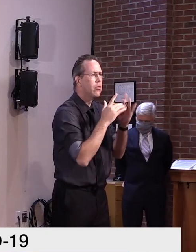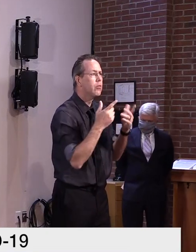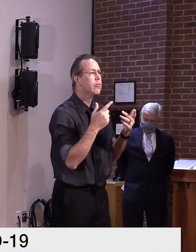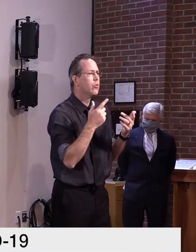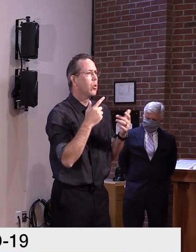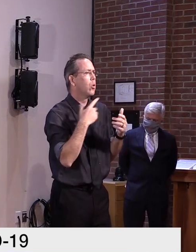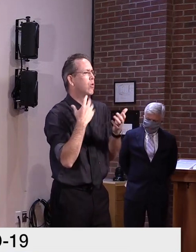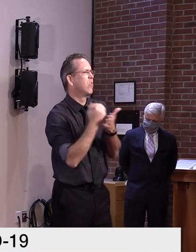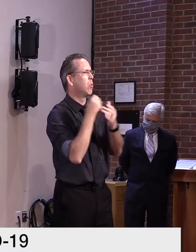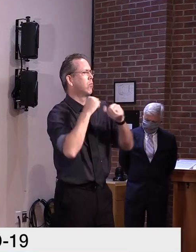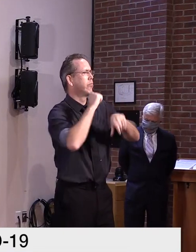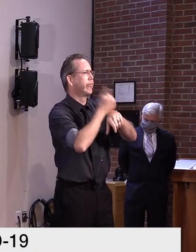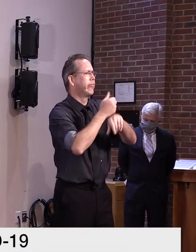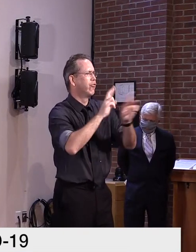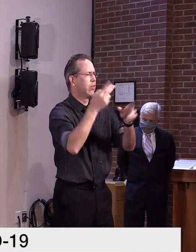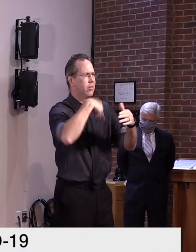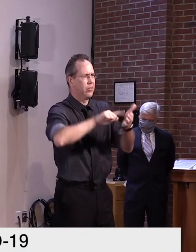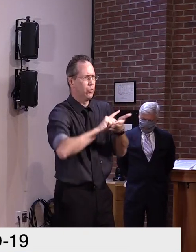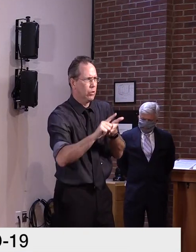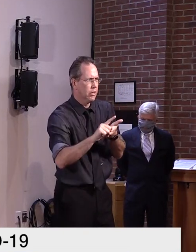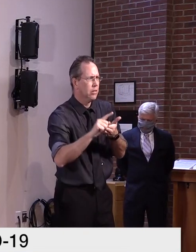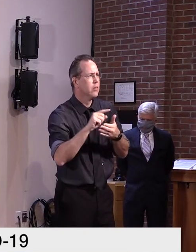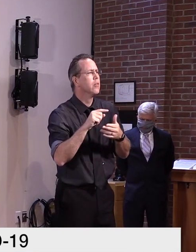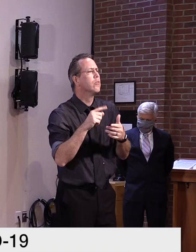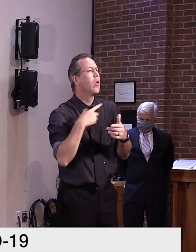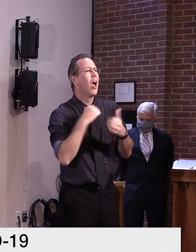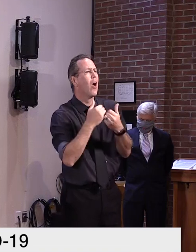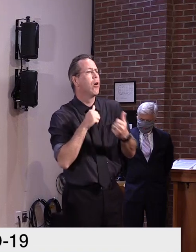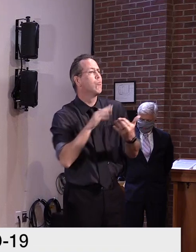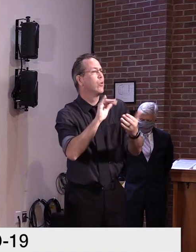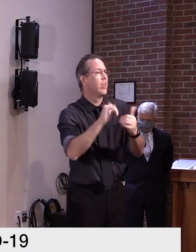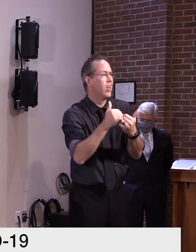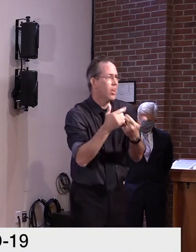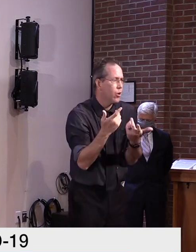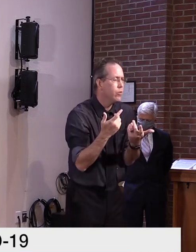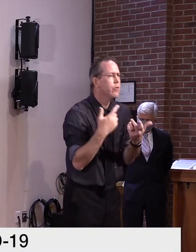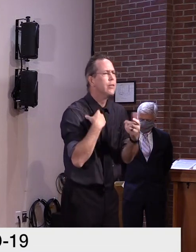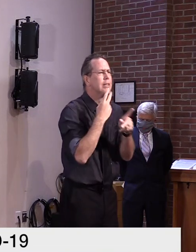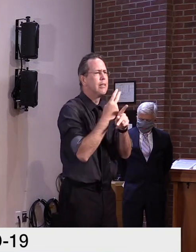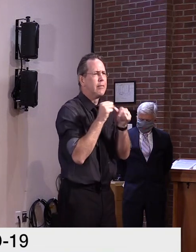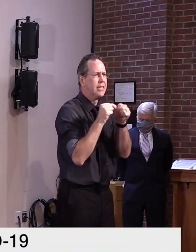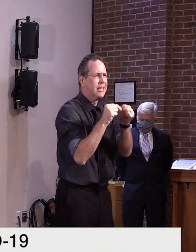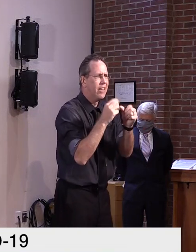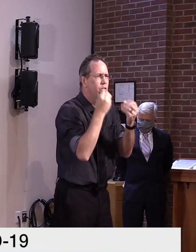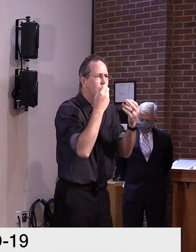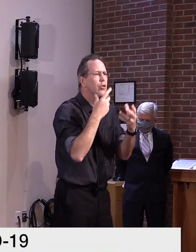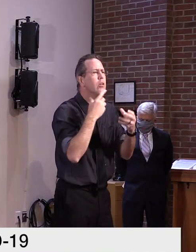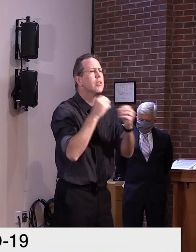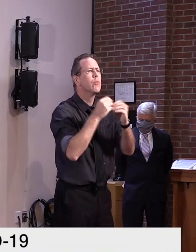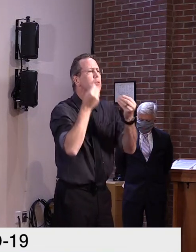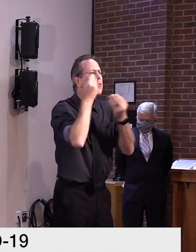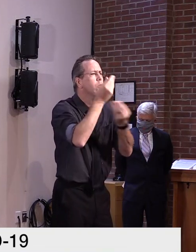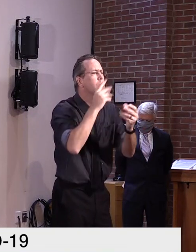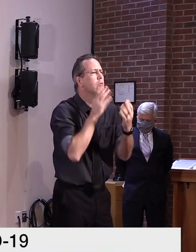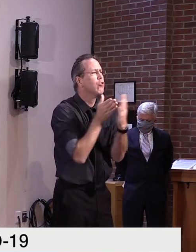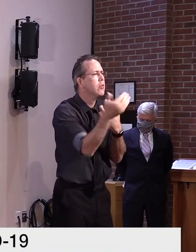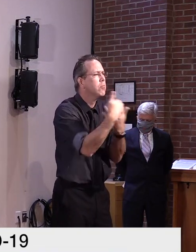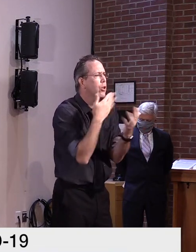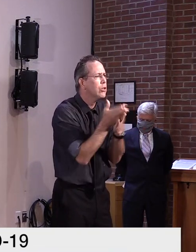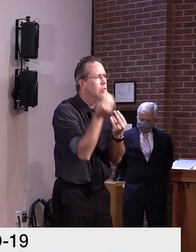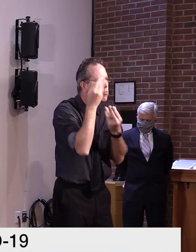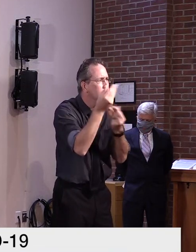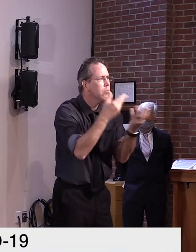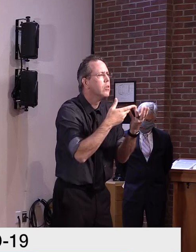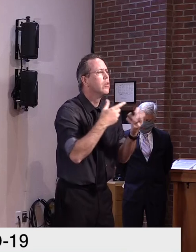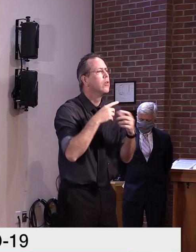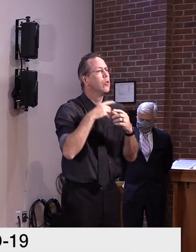the other approach is, uh, the consistent, uh, materials that we prepared from a communications perspective with the Department of Health. Uh, statistics will have the